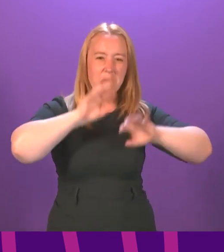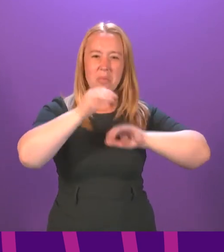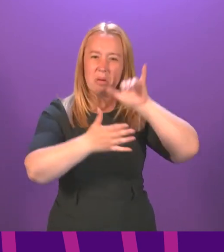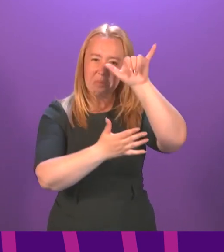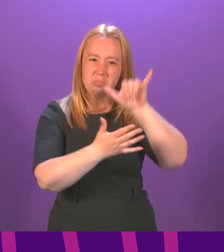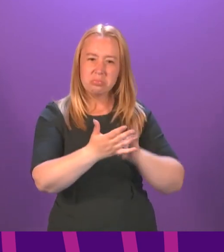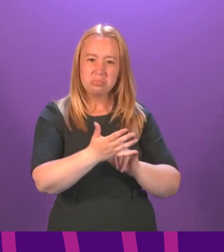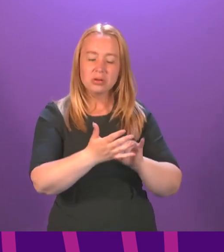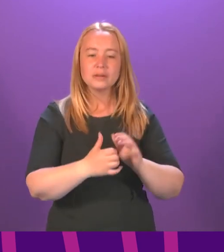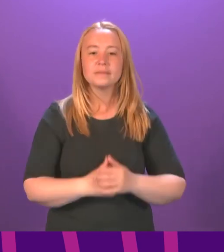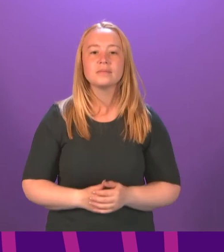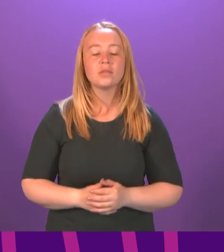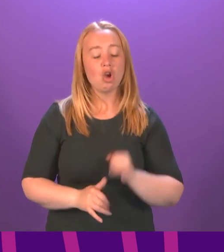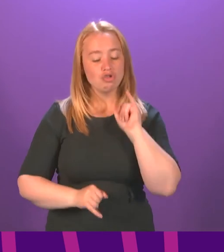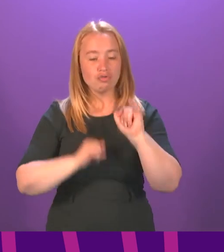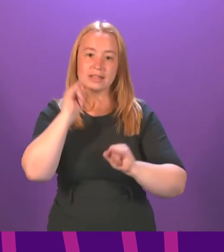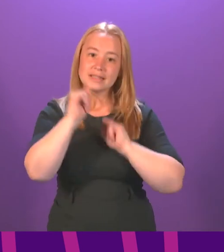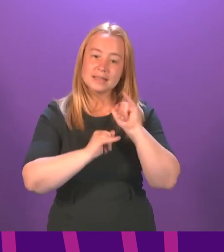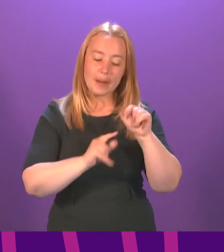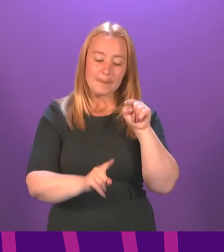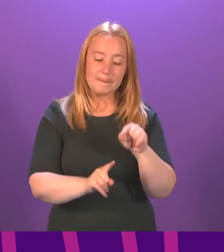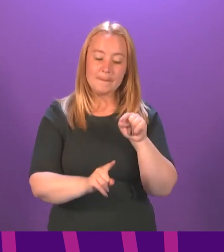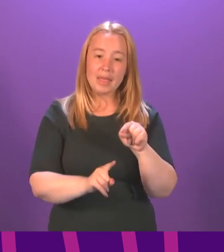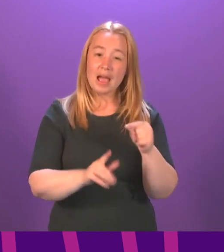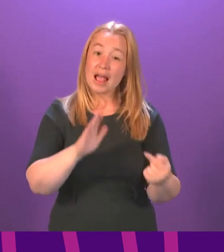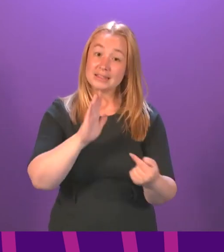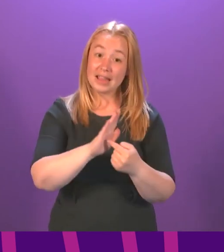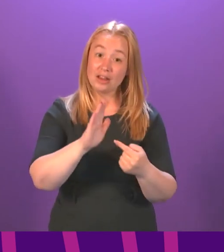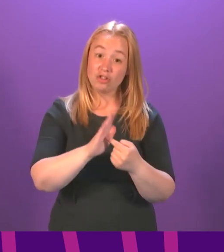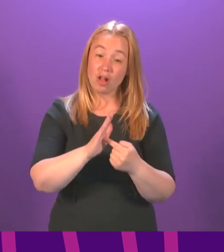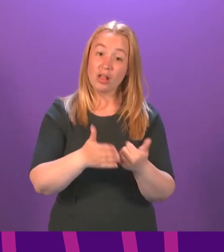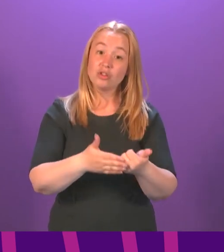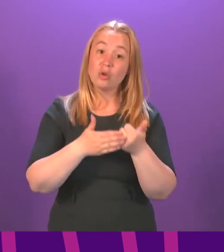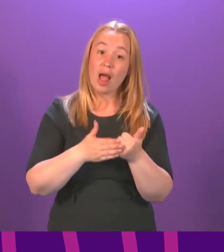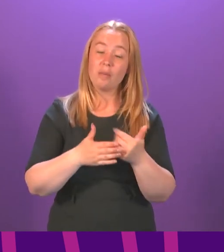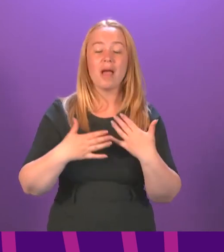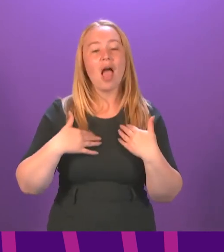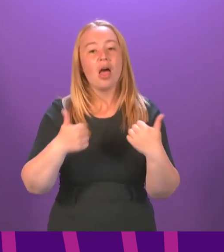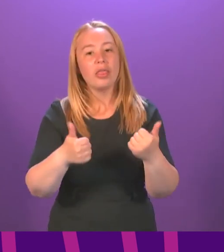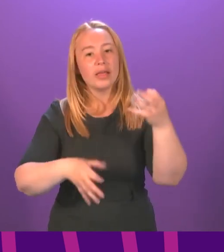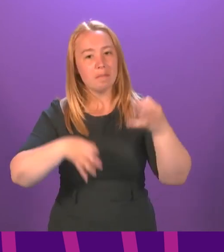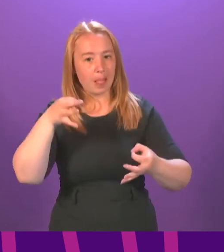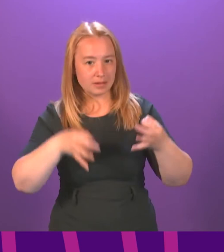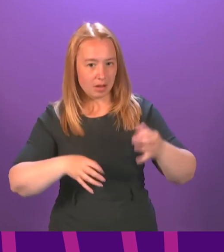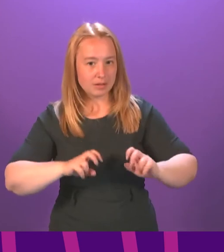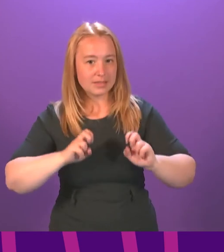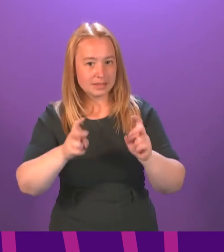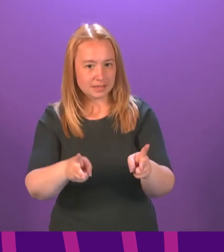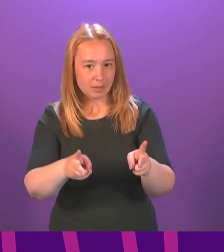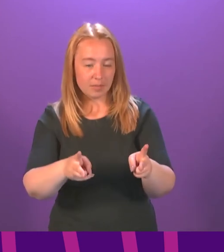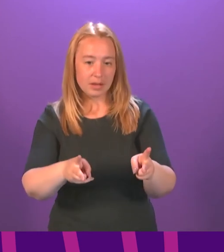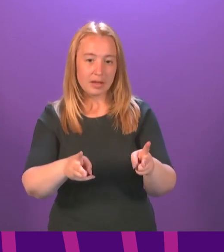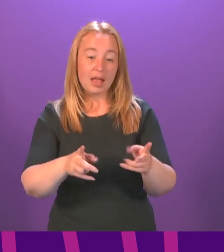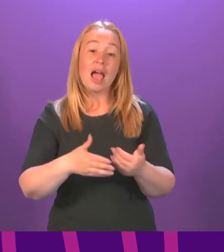Criticism is essential to the functioning of a healthy political system. We make no progress